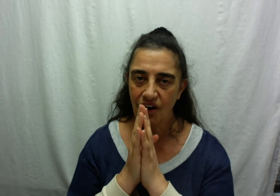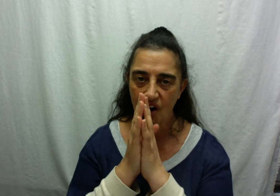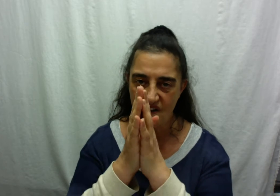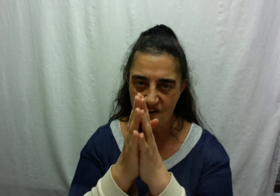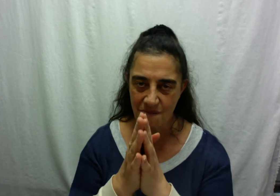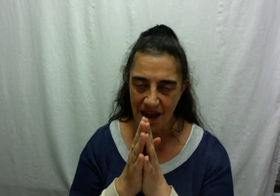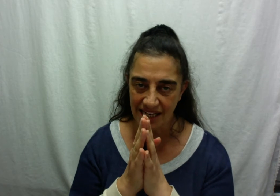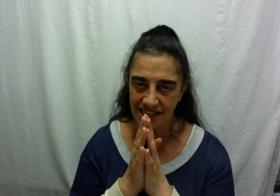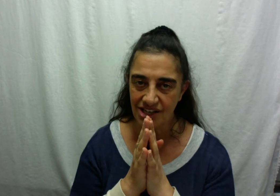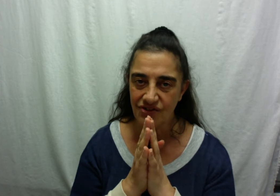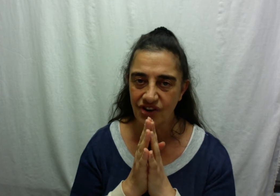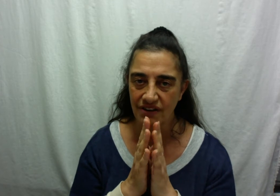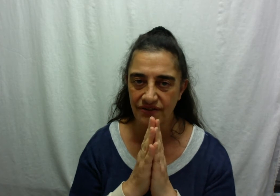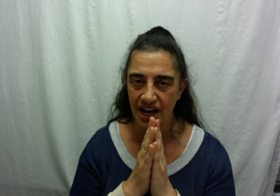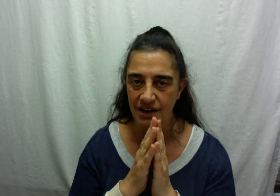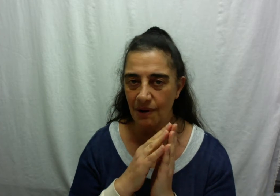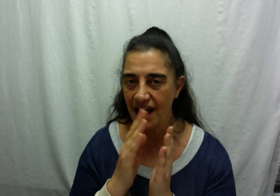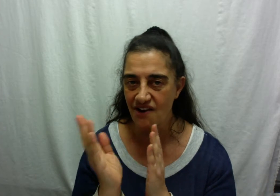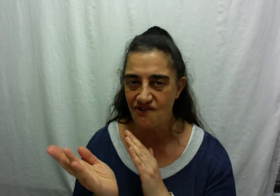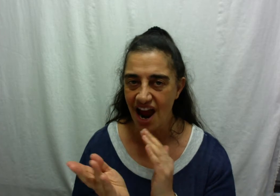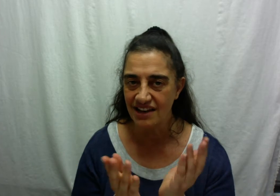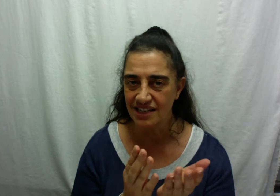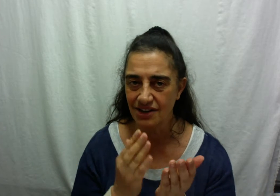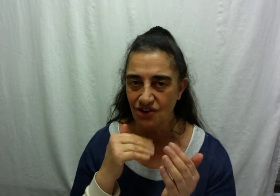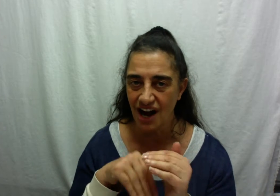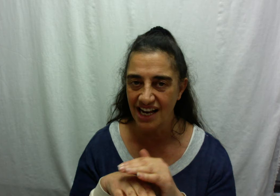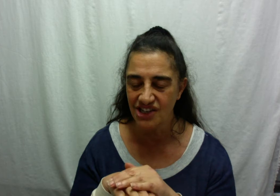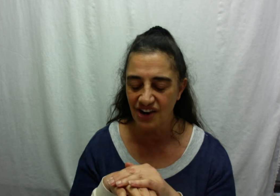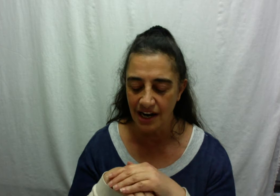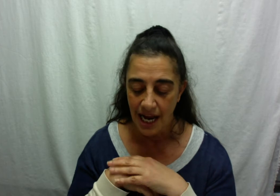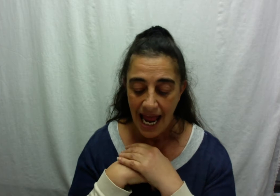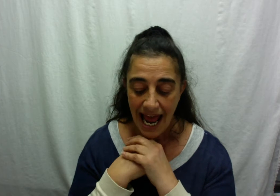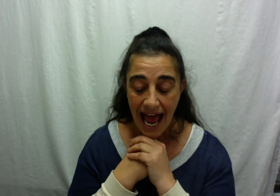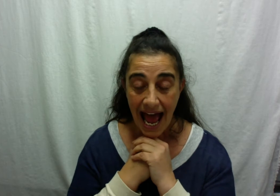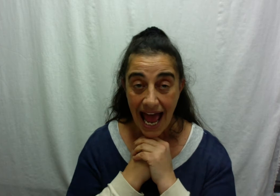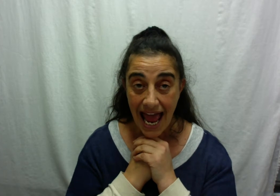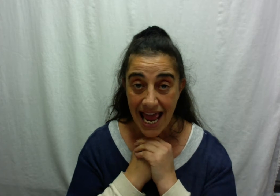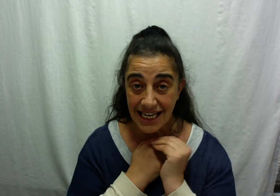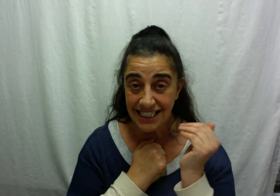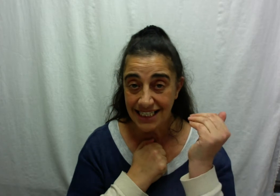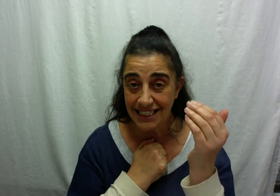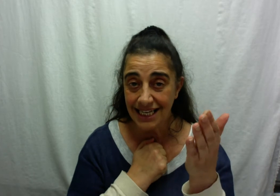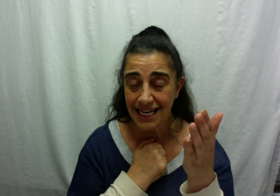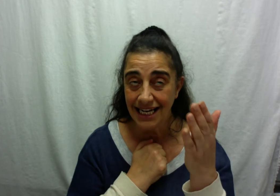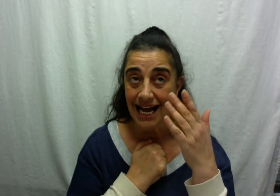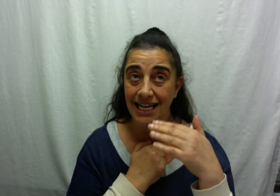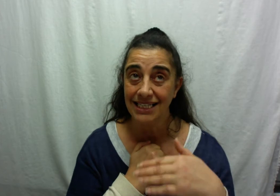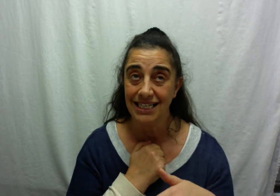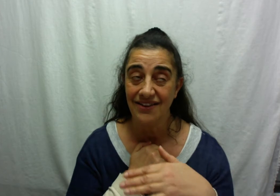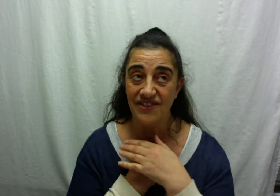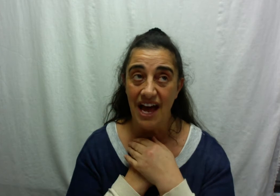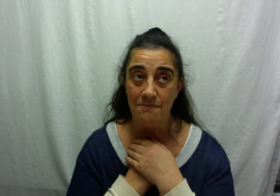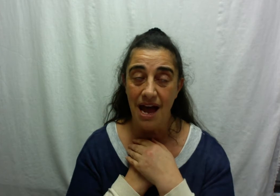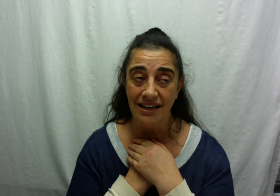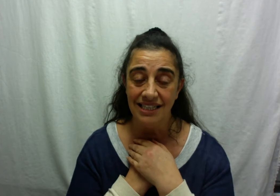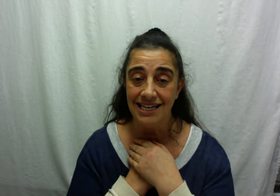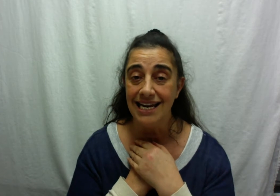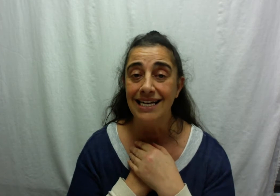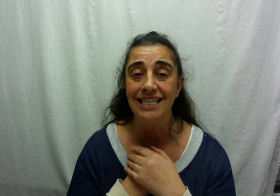over a mountain you've got to find a way around it or under it and sitting underneath that mountain is